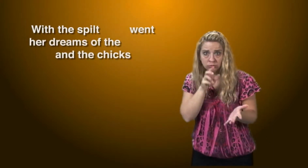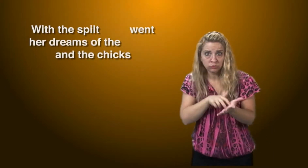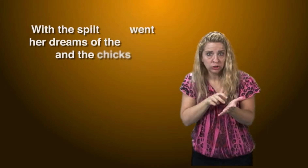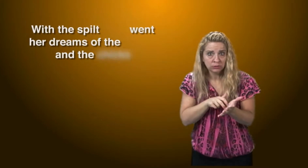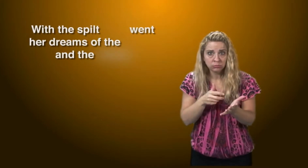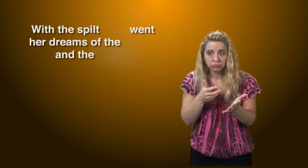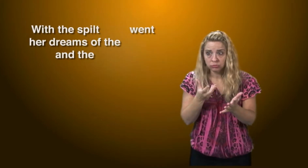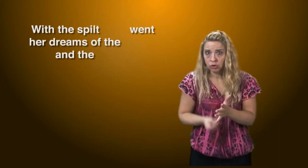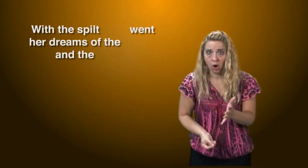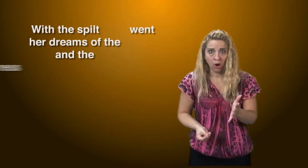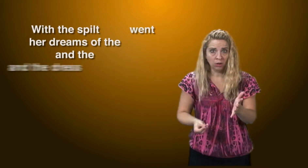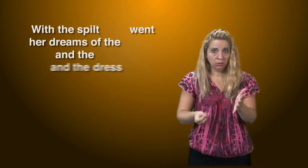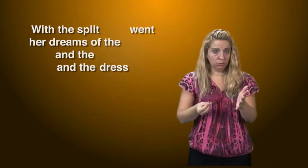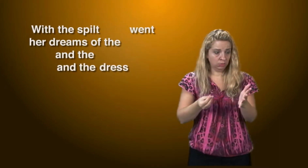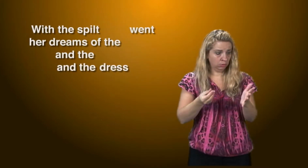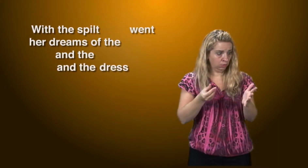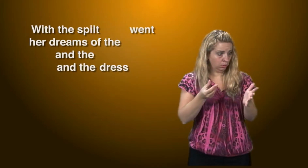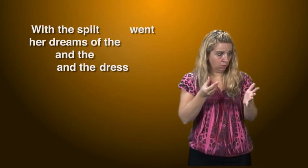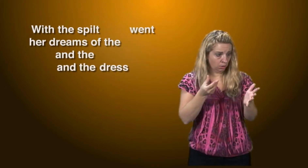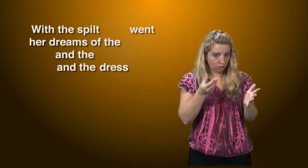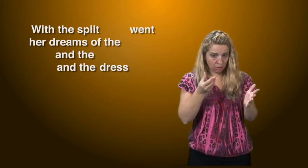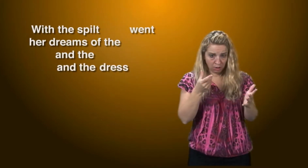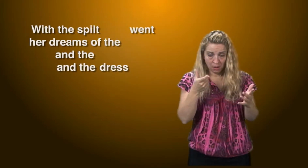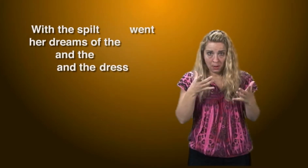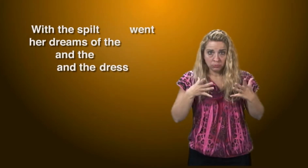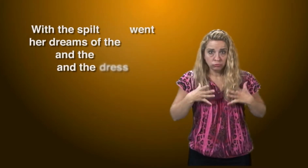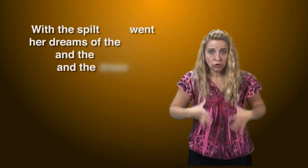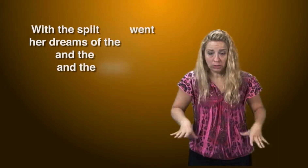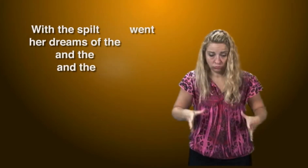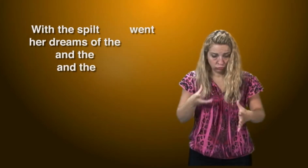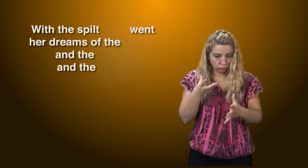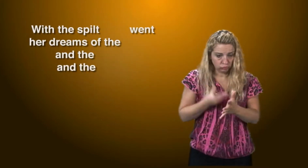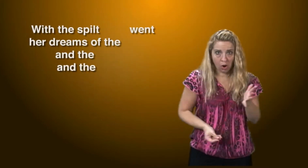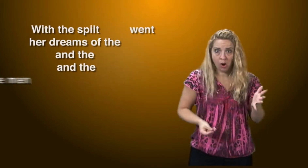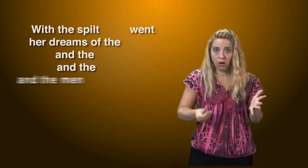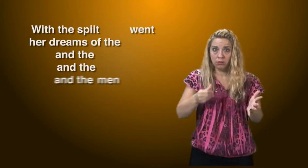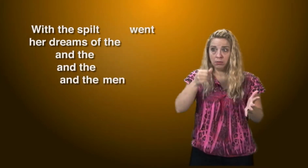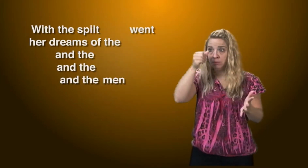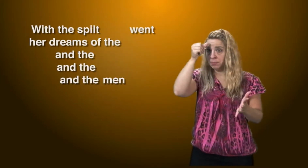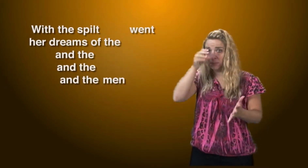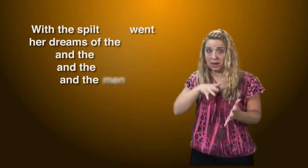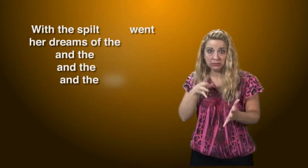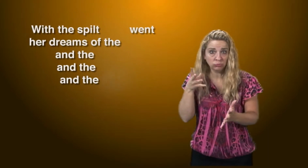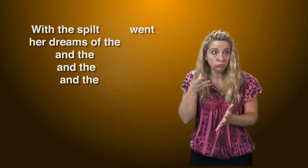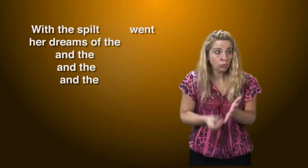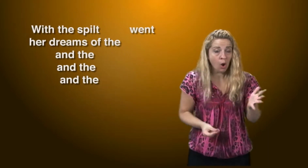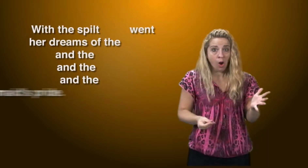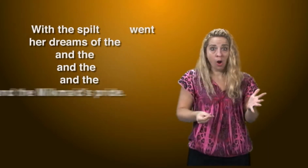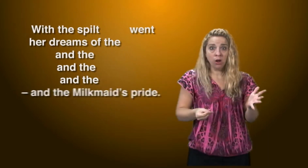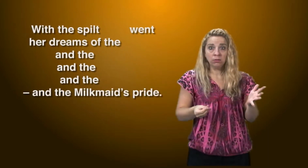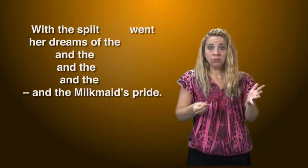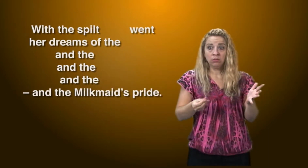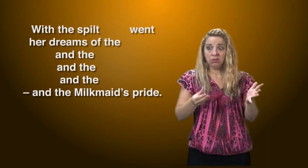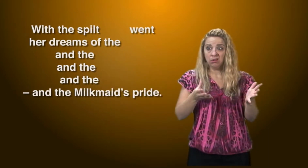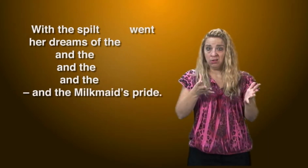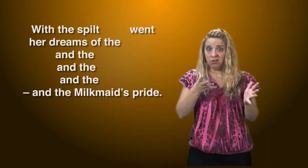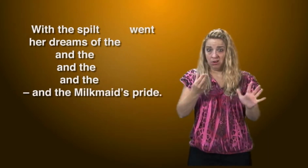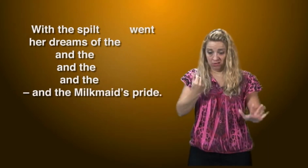and the dress, and the men, and the